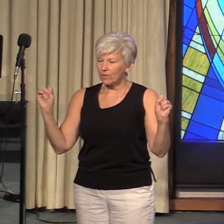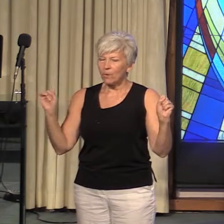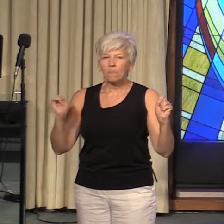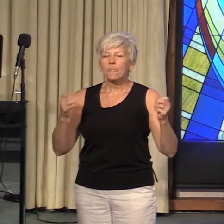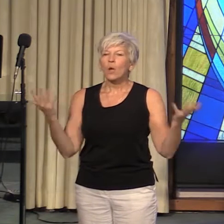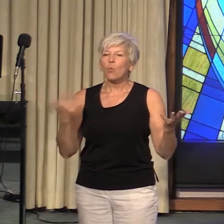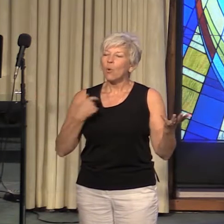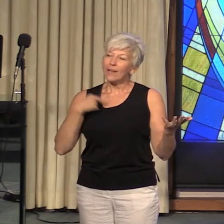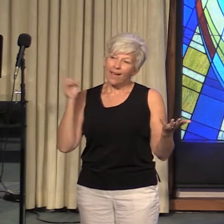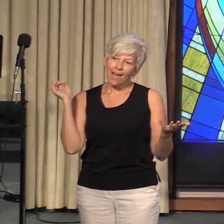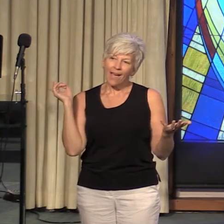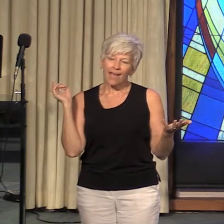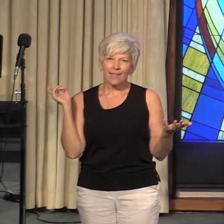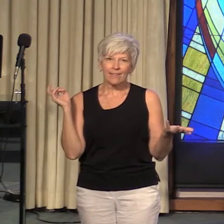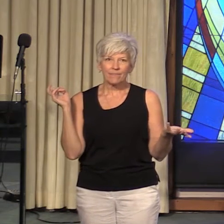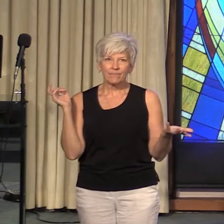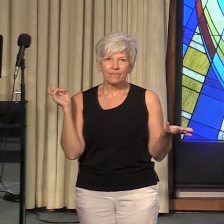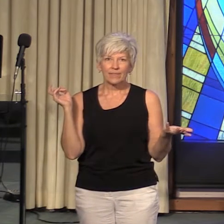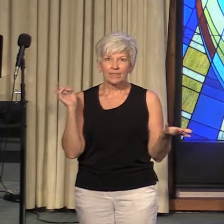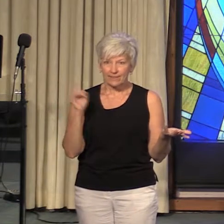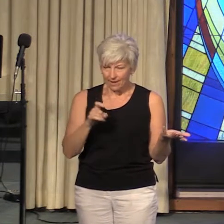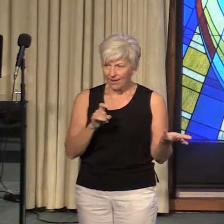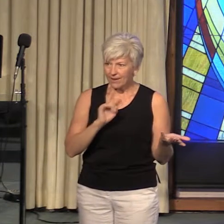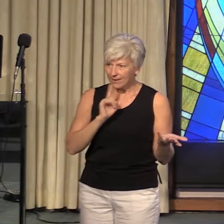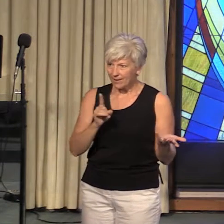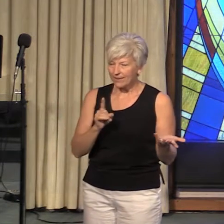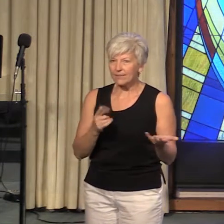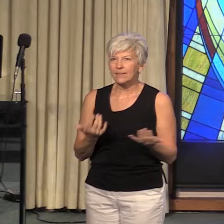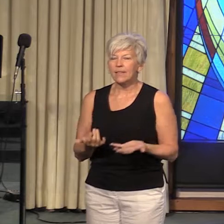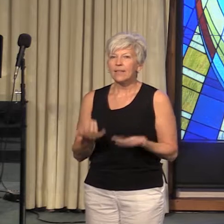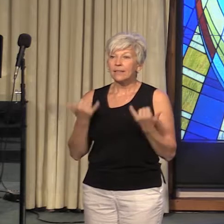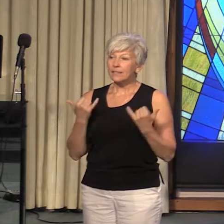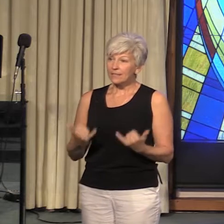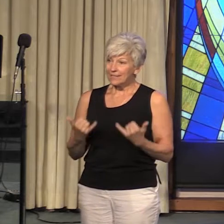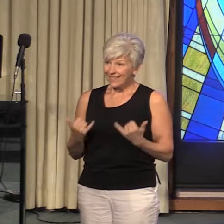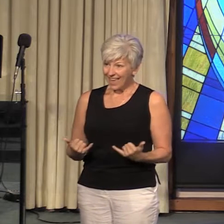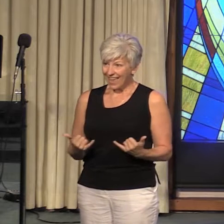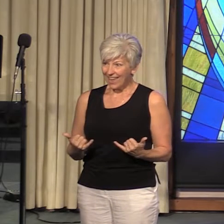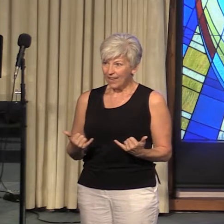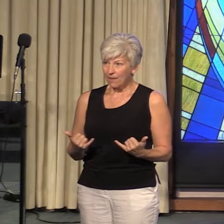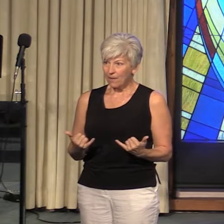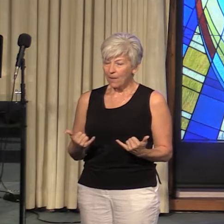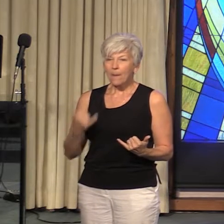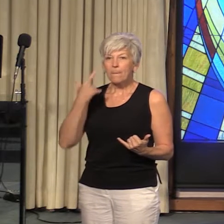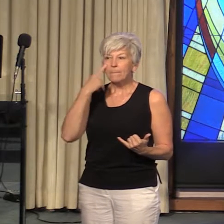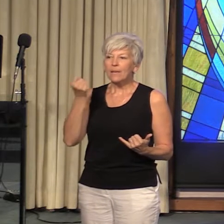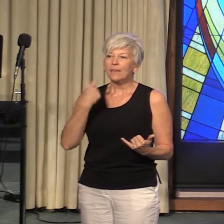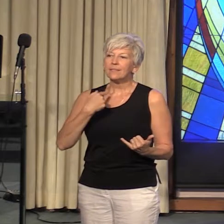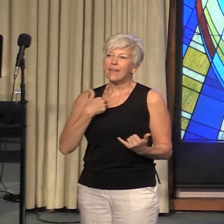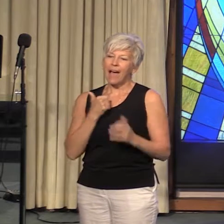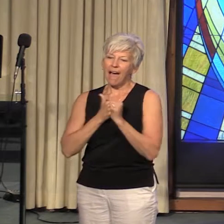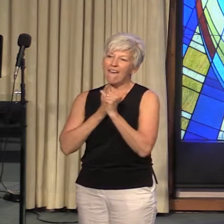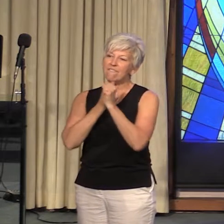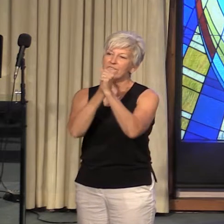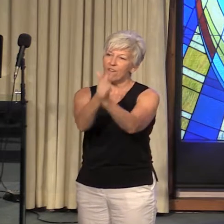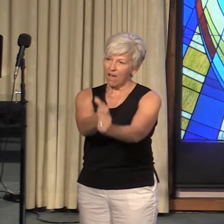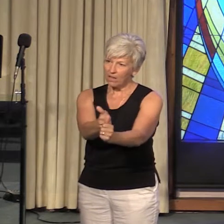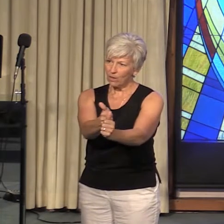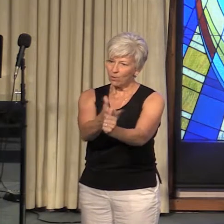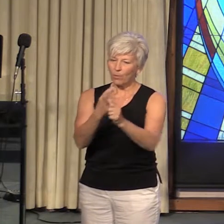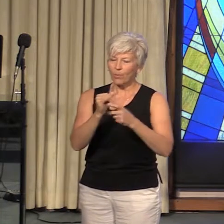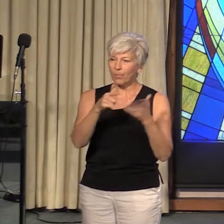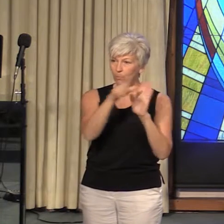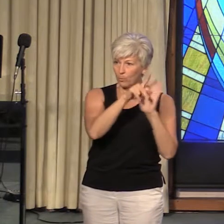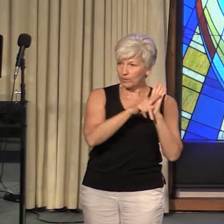I mean is that today, because I follow the principles and teachings